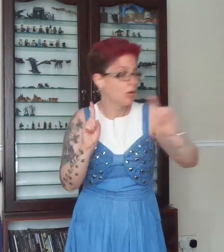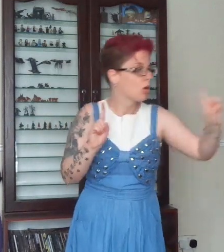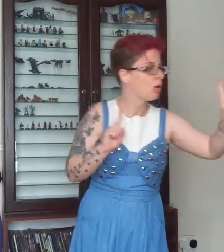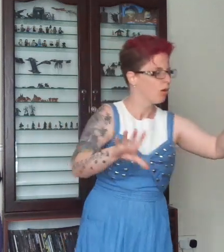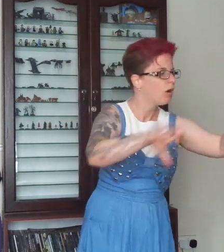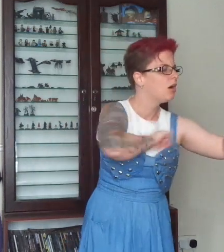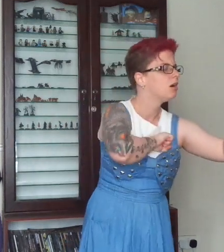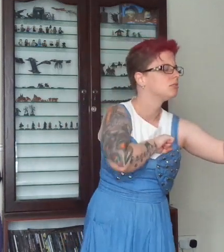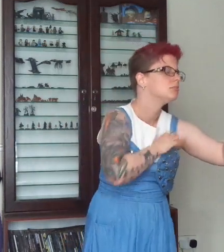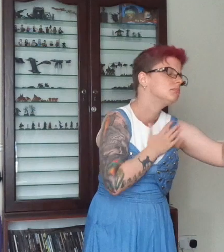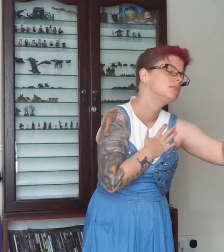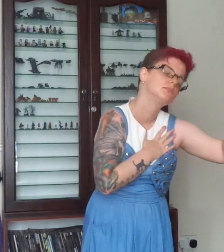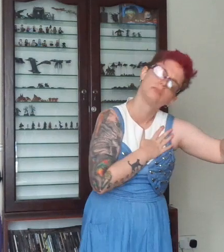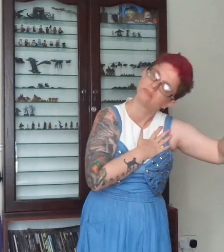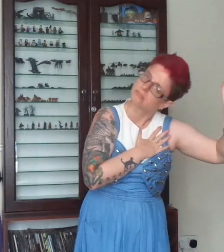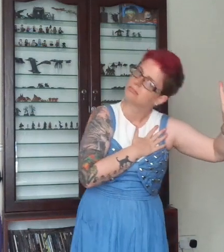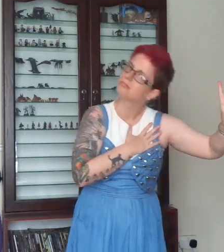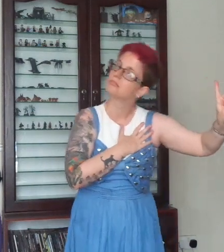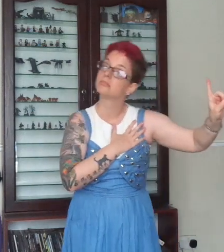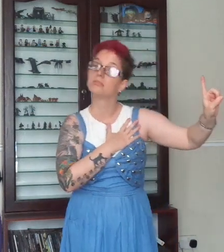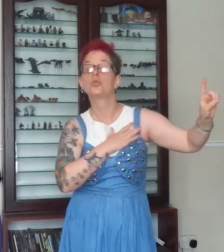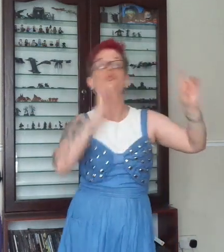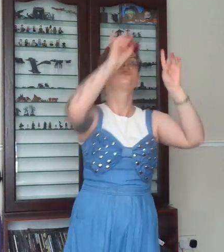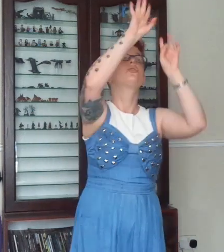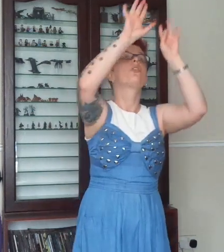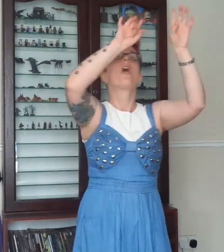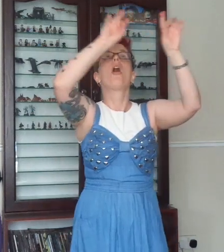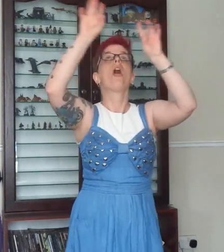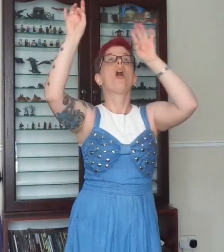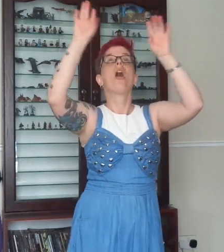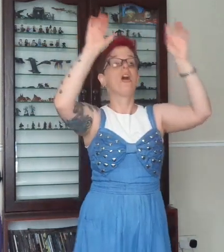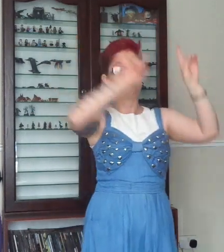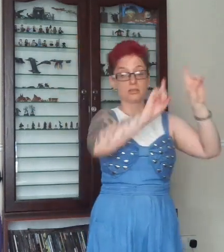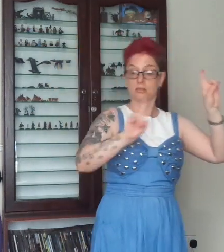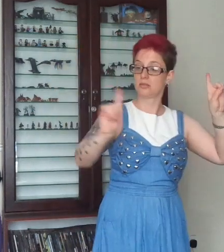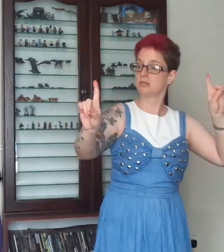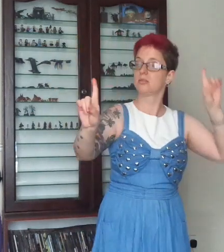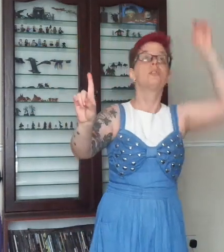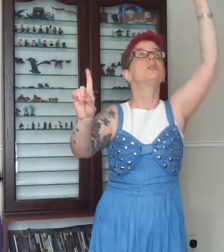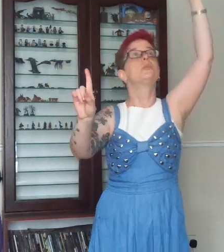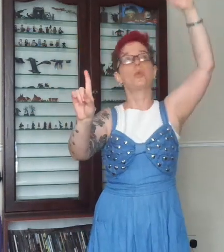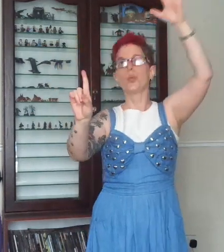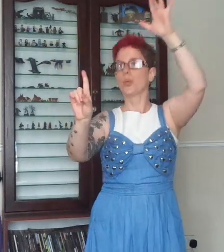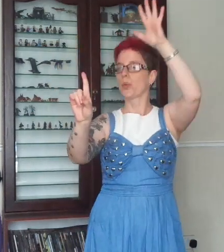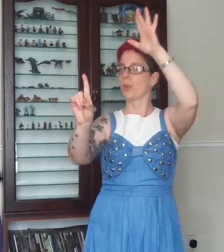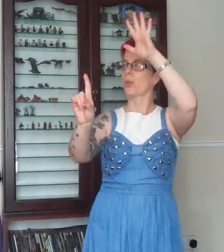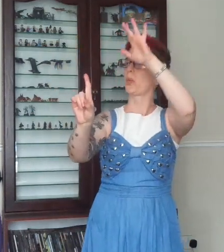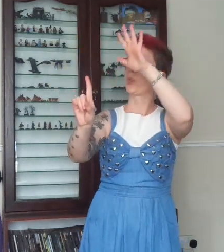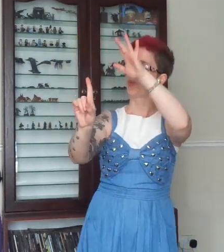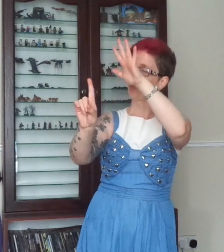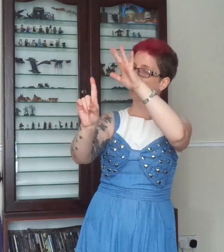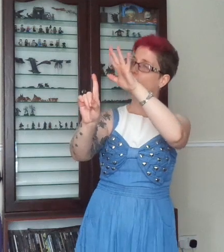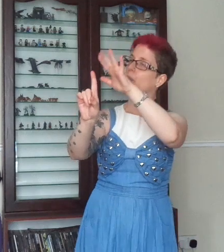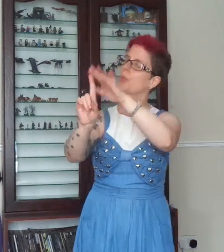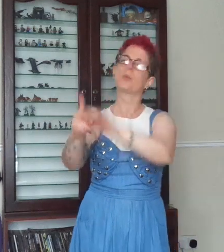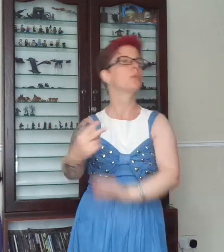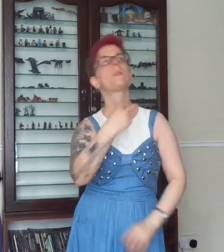To all the stars, something like the road Don't ever leave that girl so cold Never let me down,